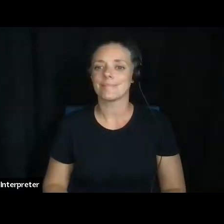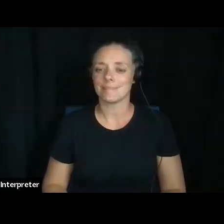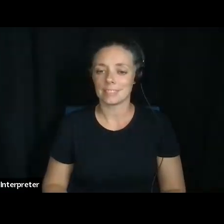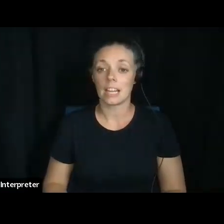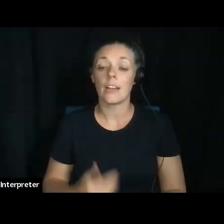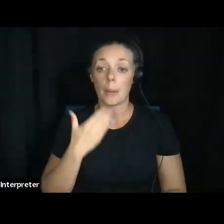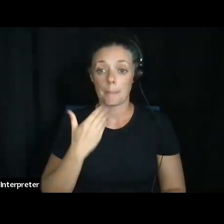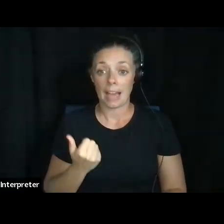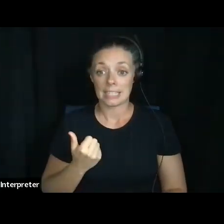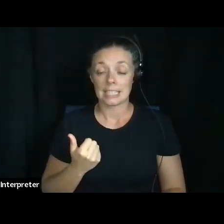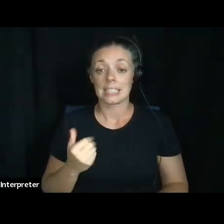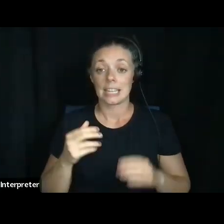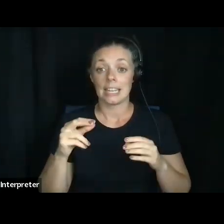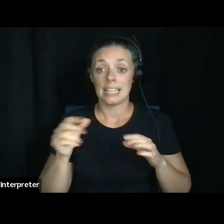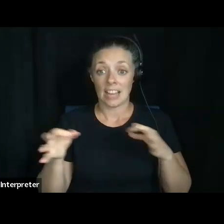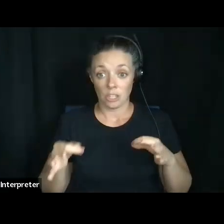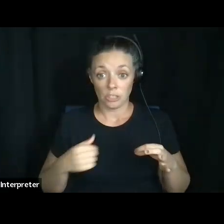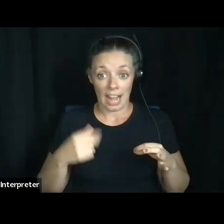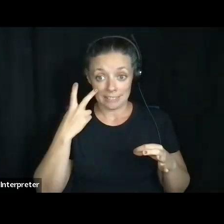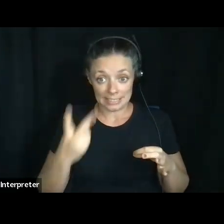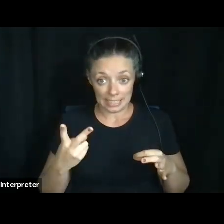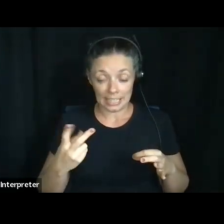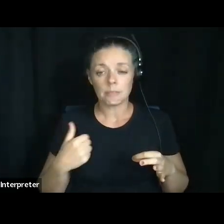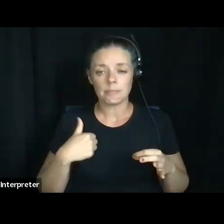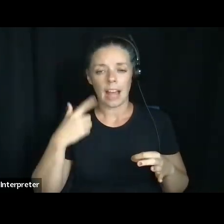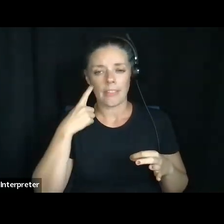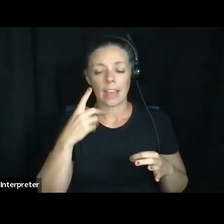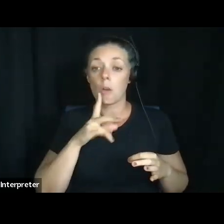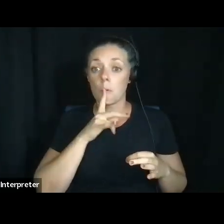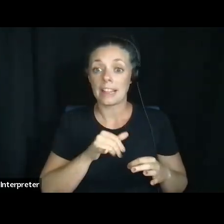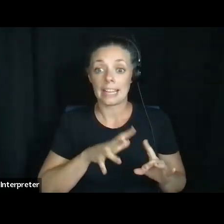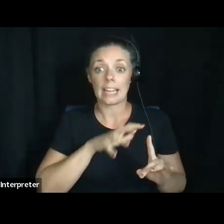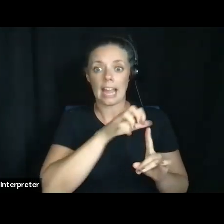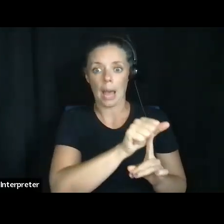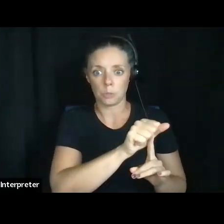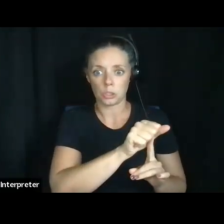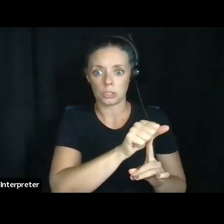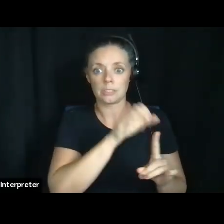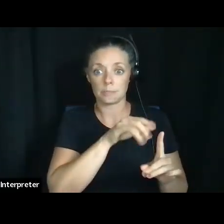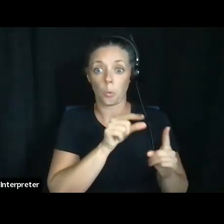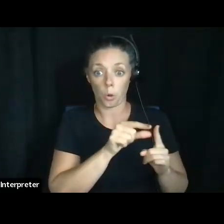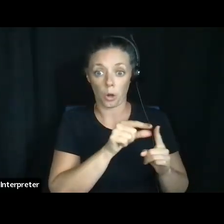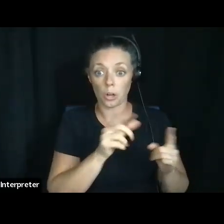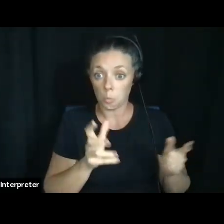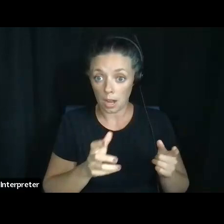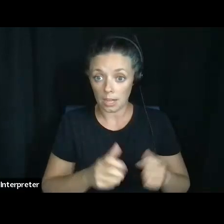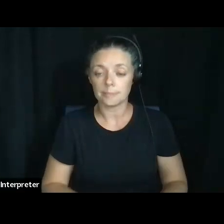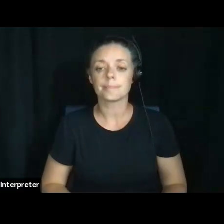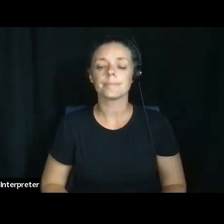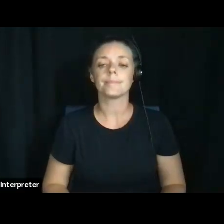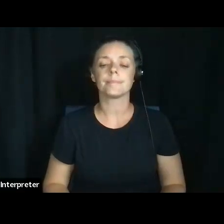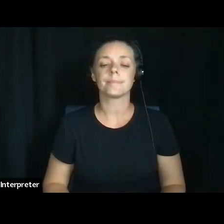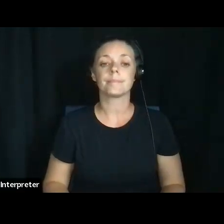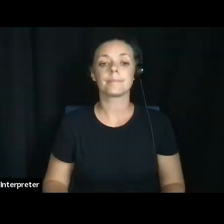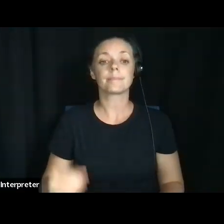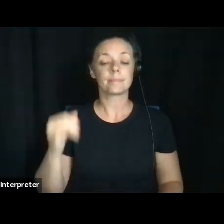the best definition that I have seen that I think really captures what we're looking at is in order to have capacity,